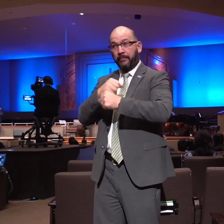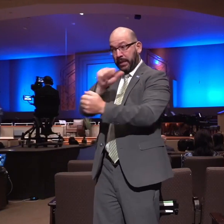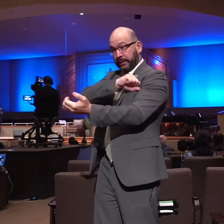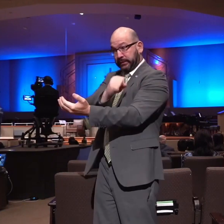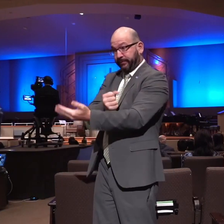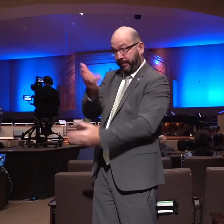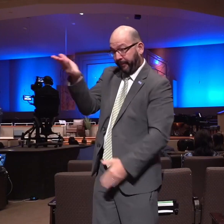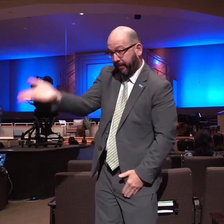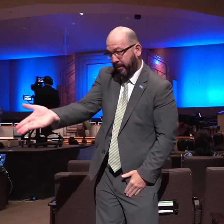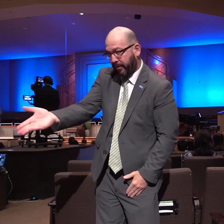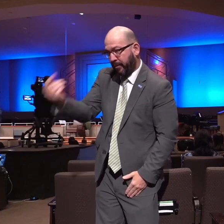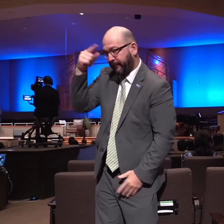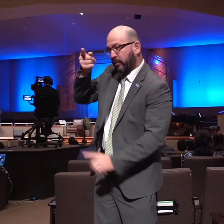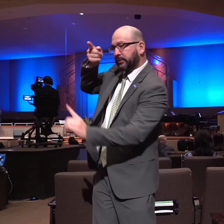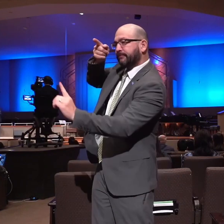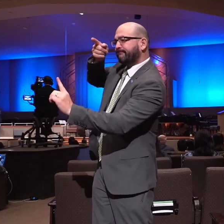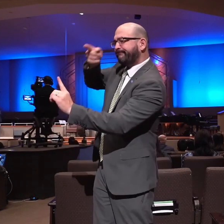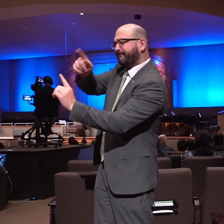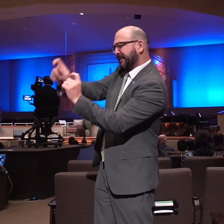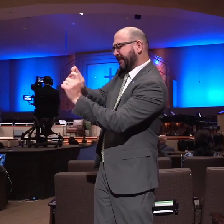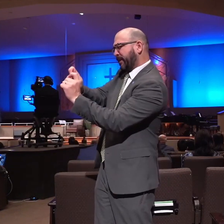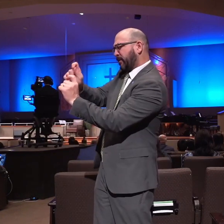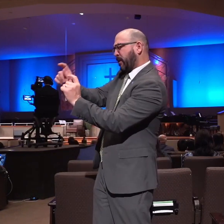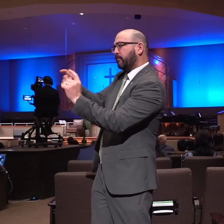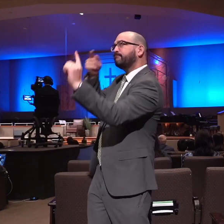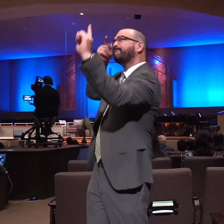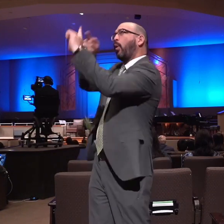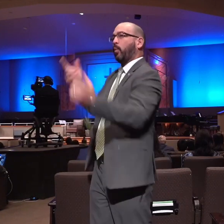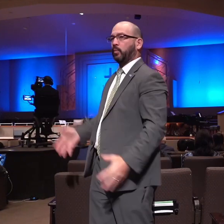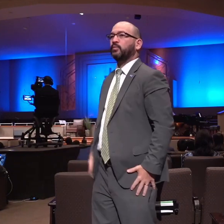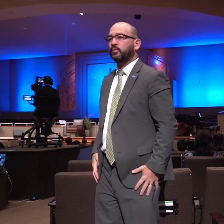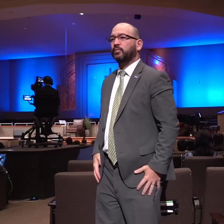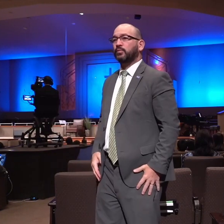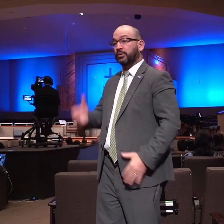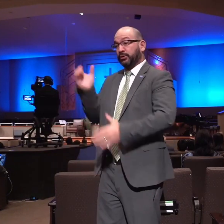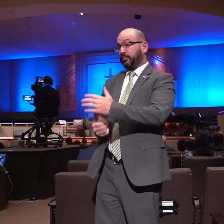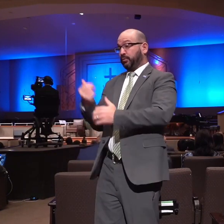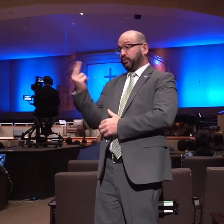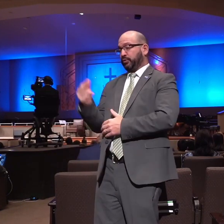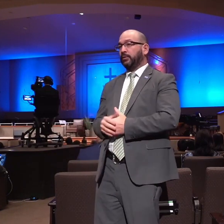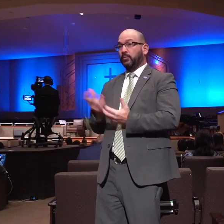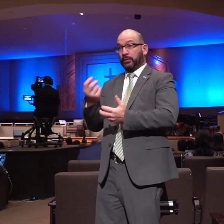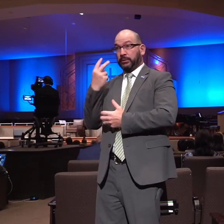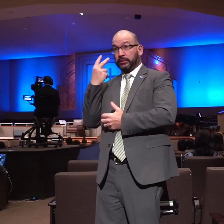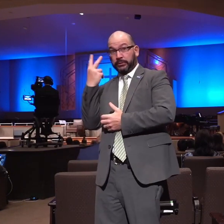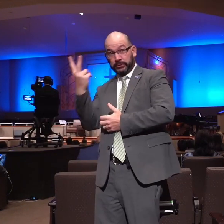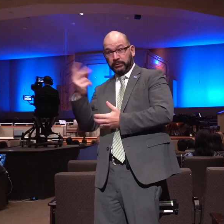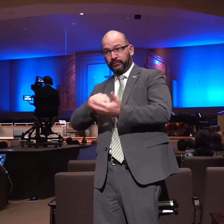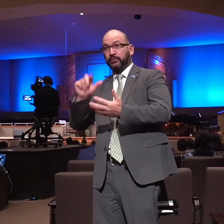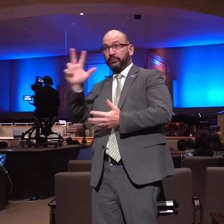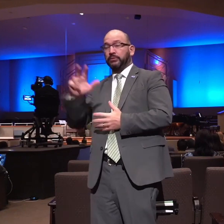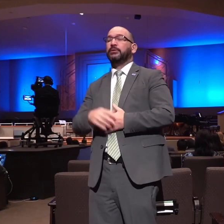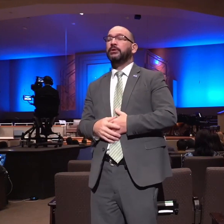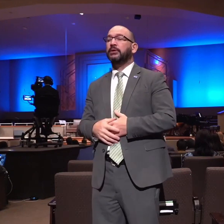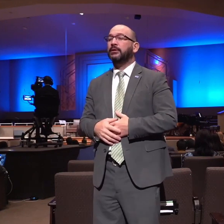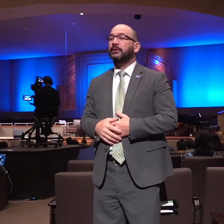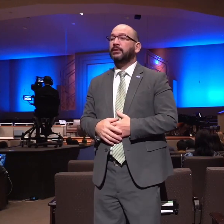for a purpose we see it back in chapter 13 if you want to go back to verse 3 of